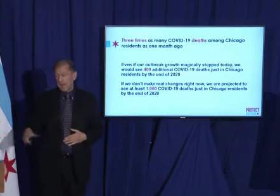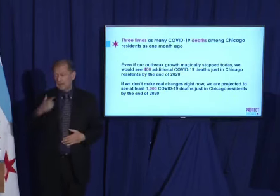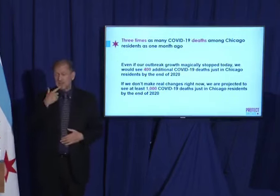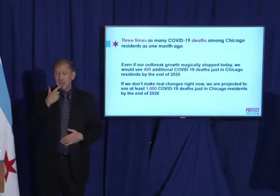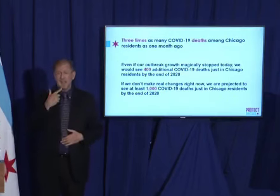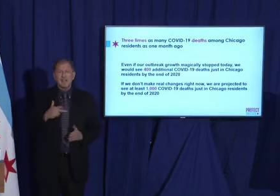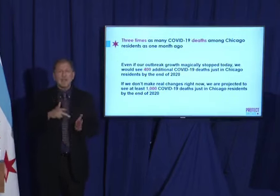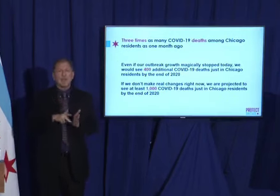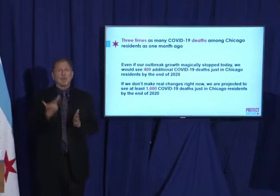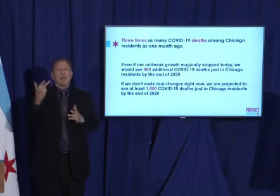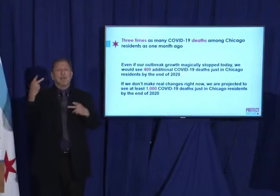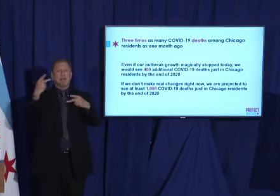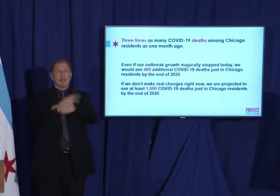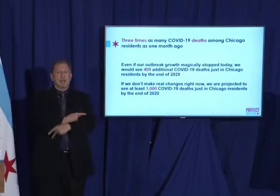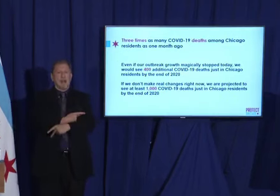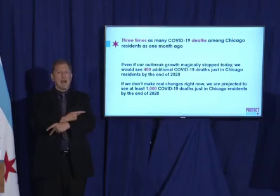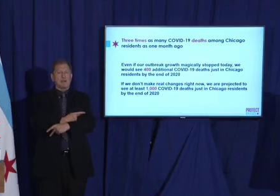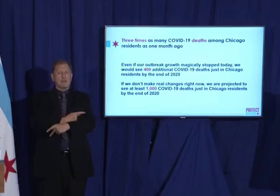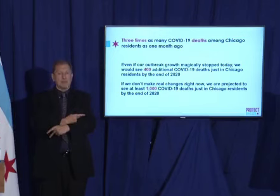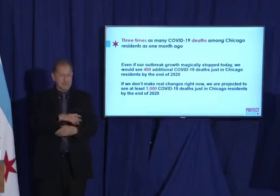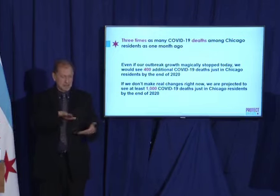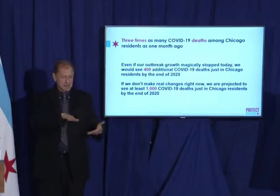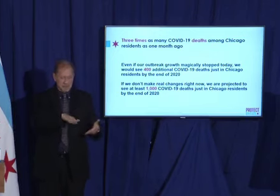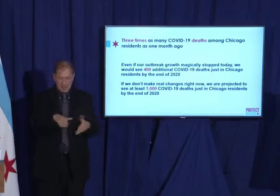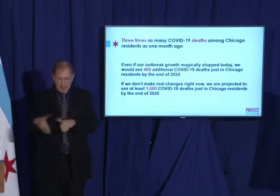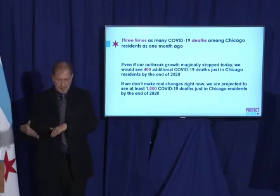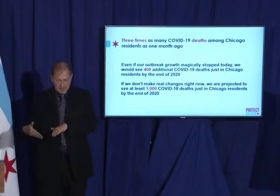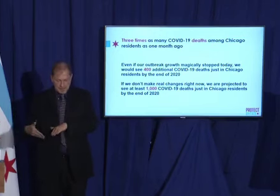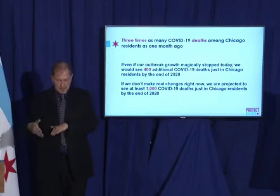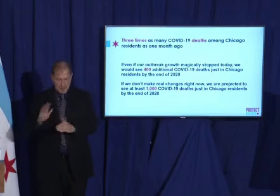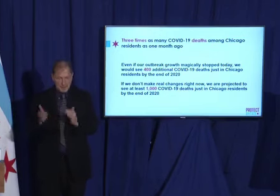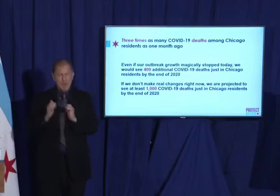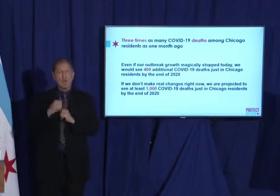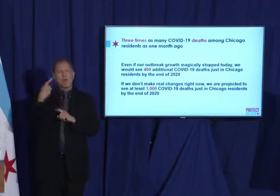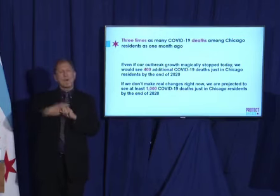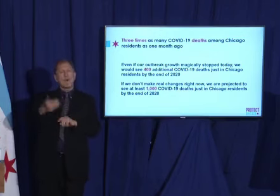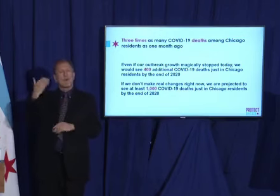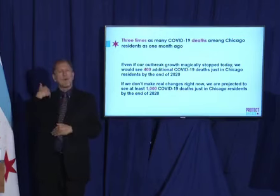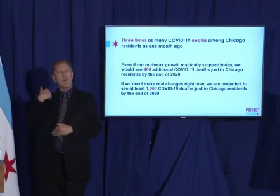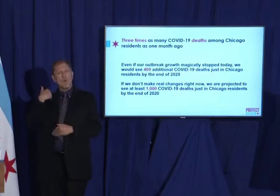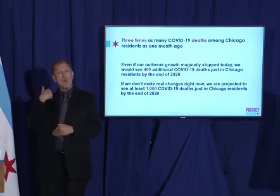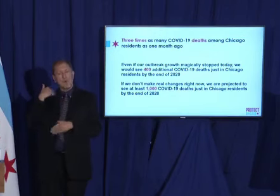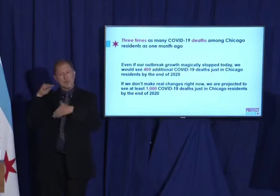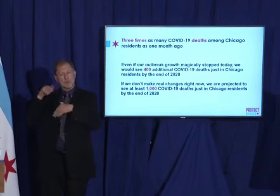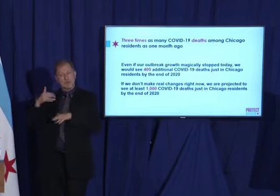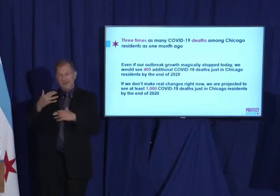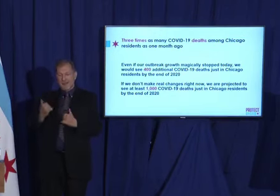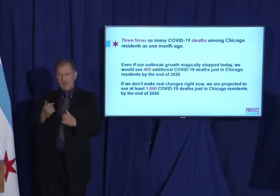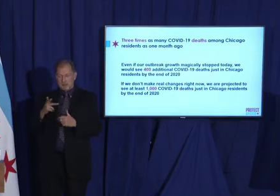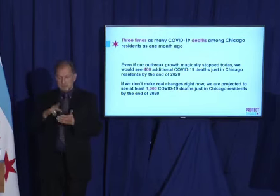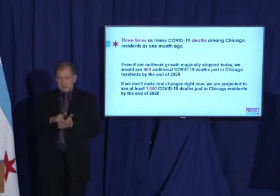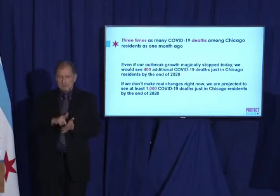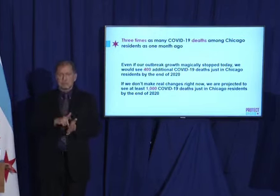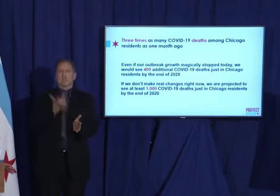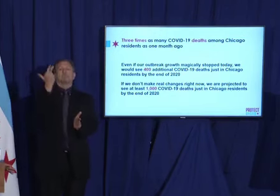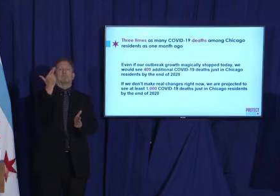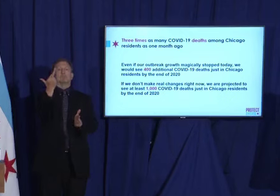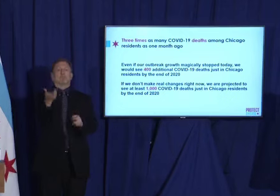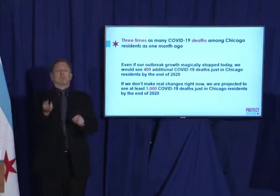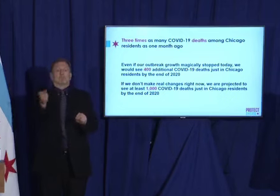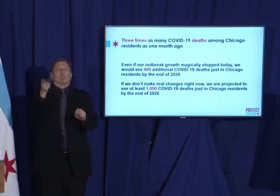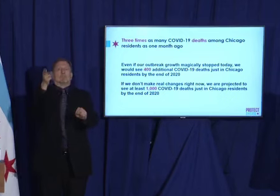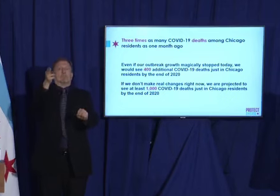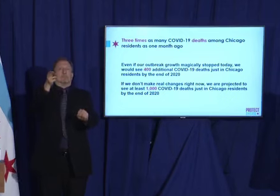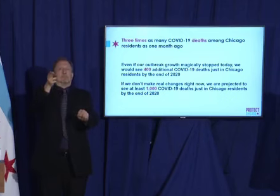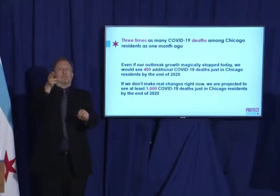many COVID deaths among Chicago residents as we were seeing one month ago. I wasn't able to say that, thank goodness,